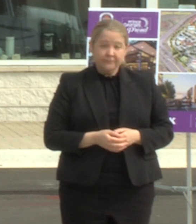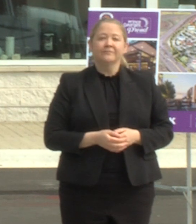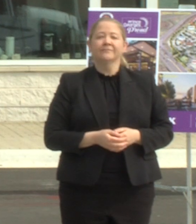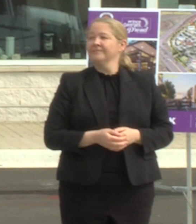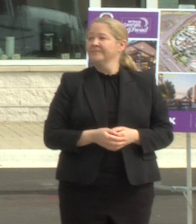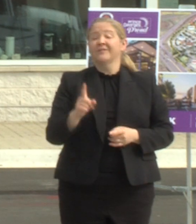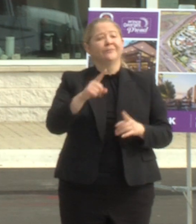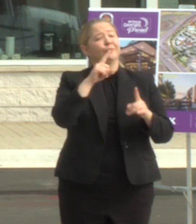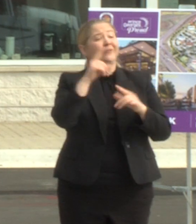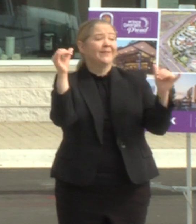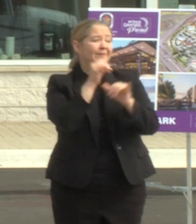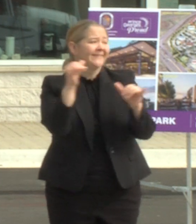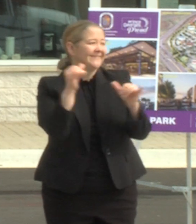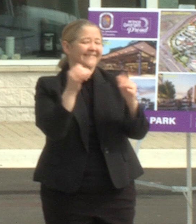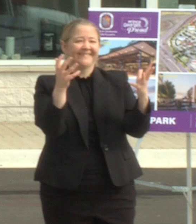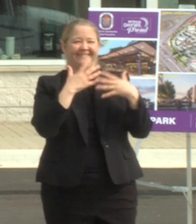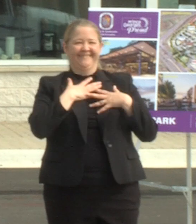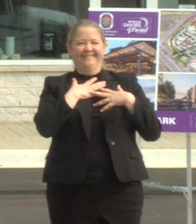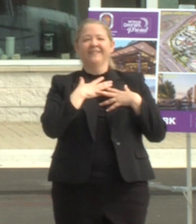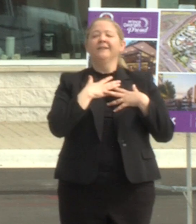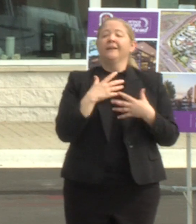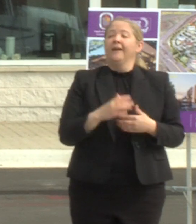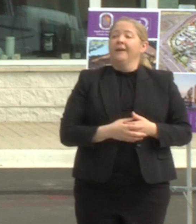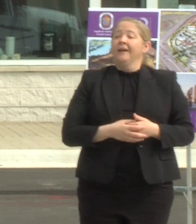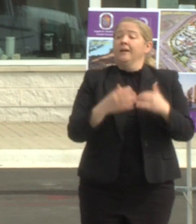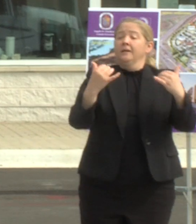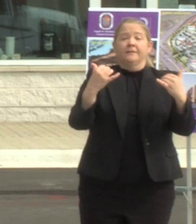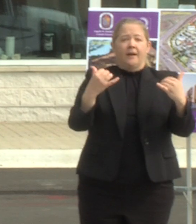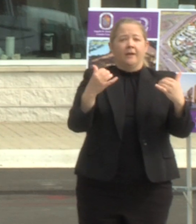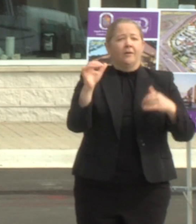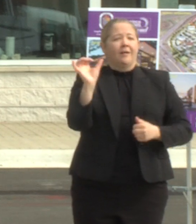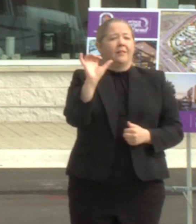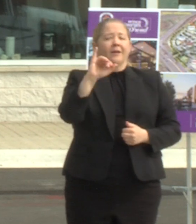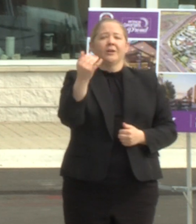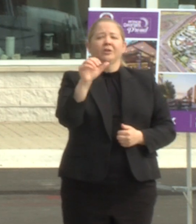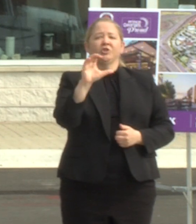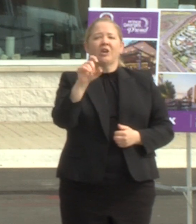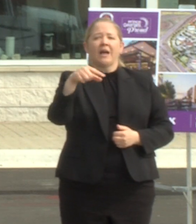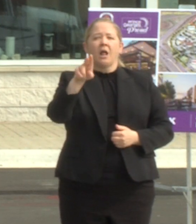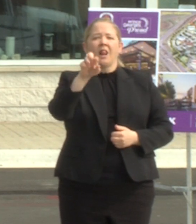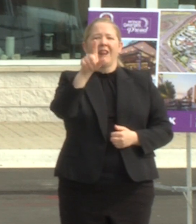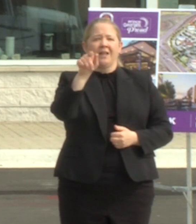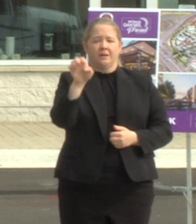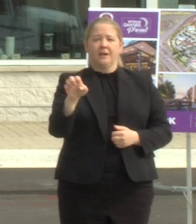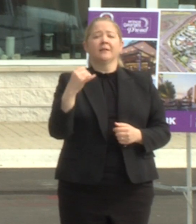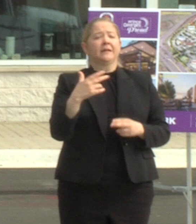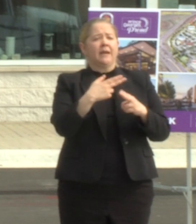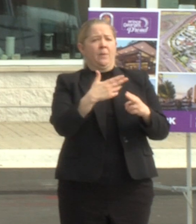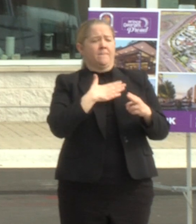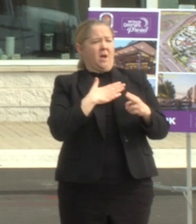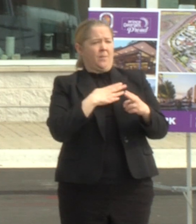she's really amazing now as you may as as uh jacqueline mentioned the name my project is epiphany now